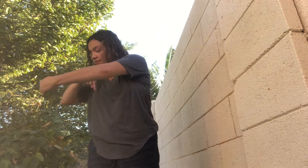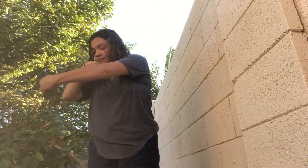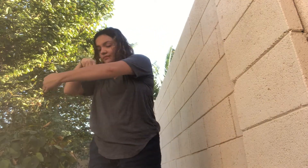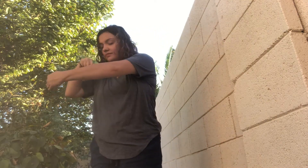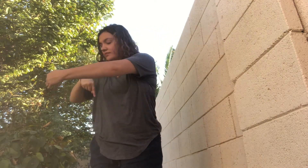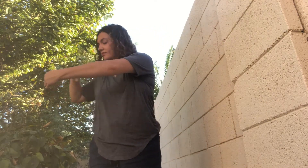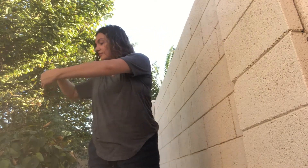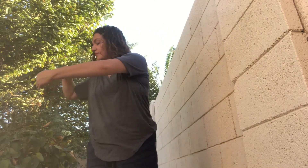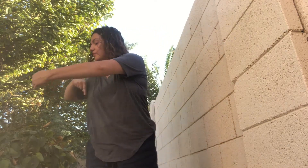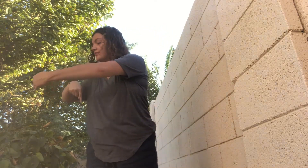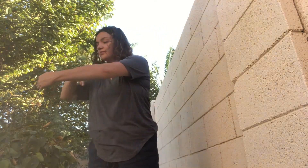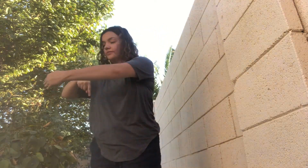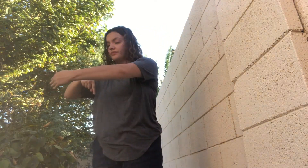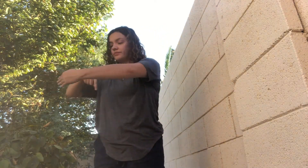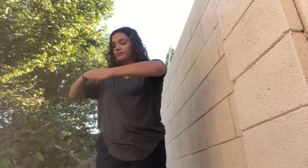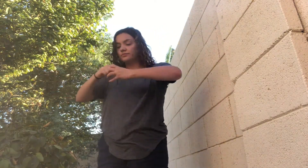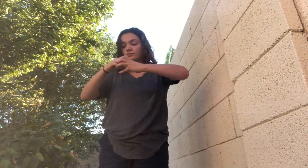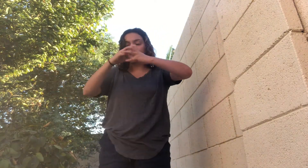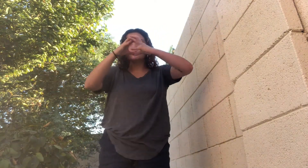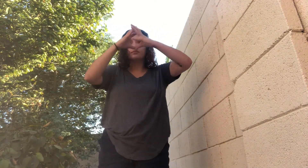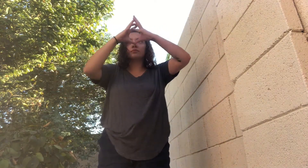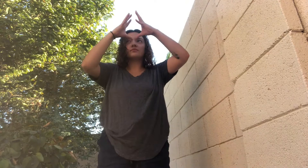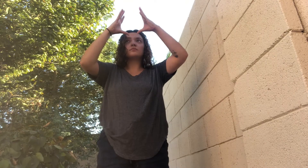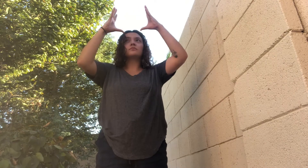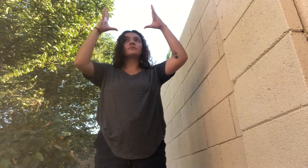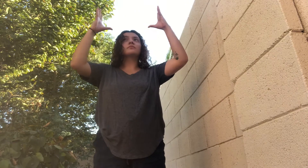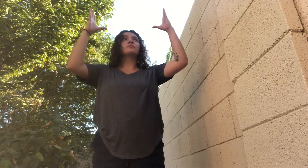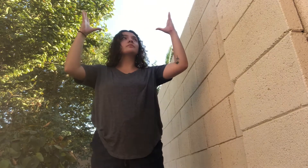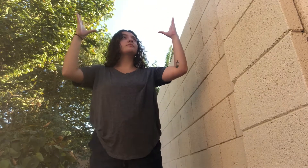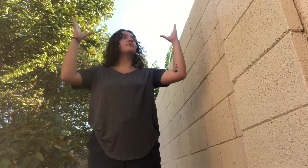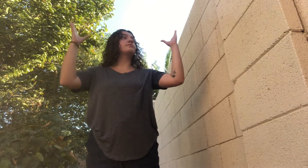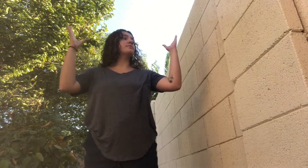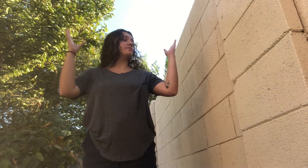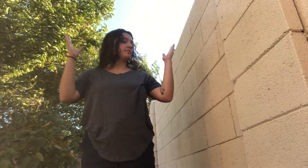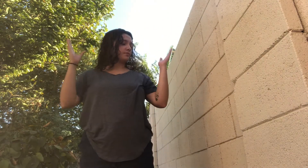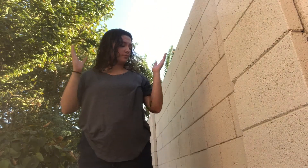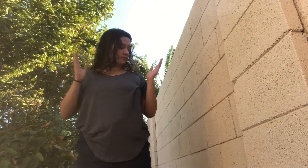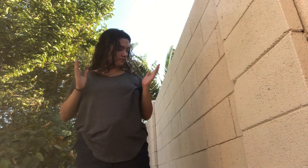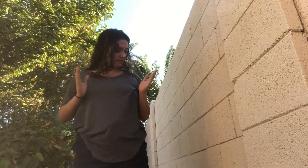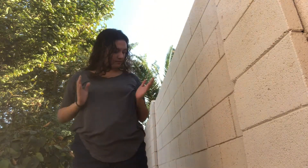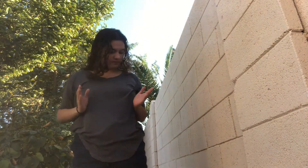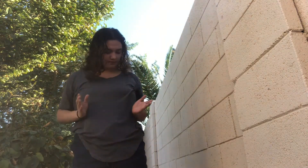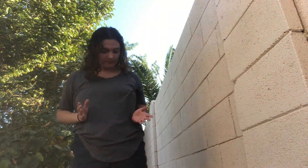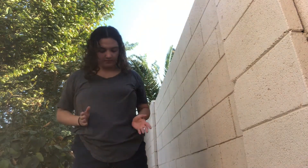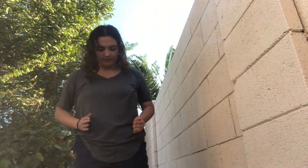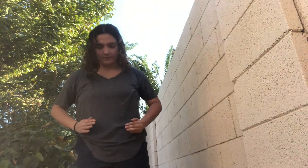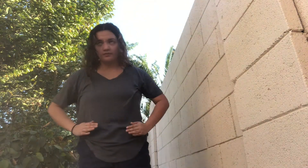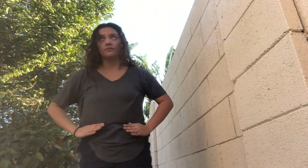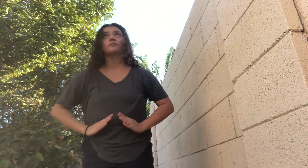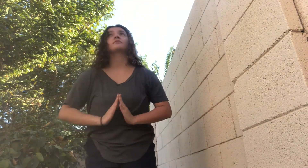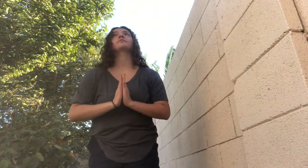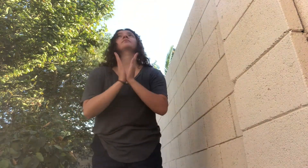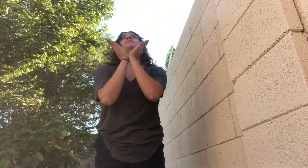within my peace and what it means to bring that platform to my own community